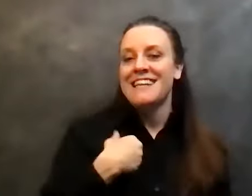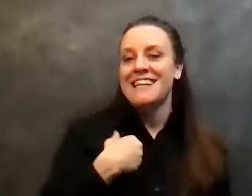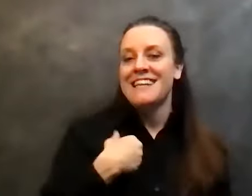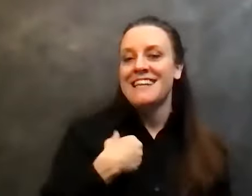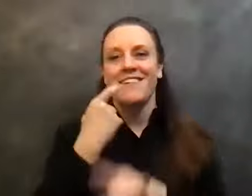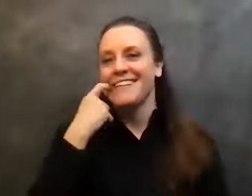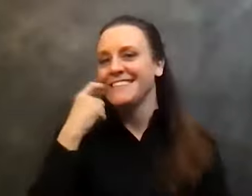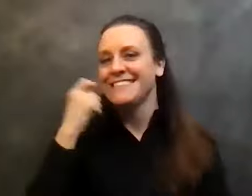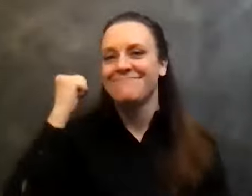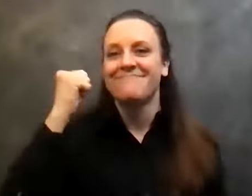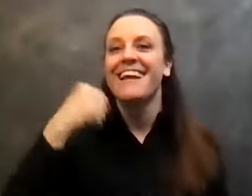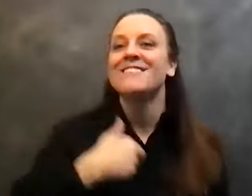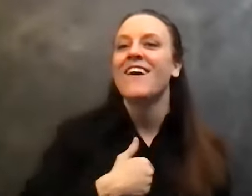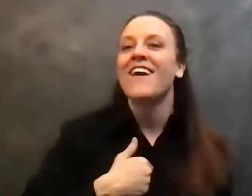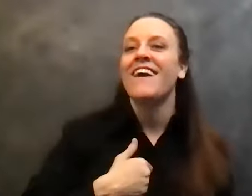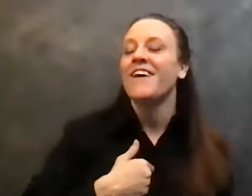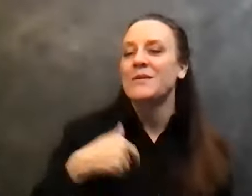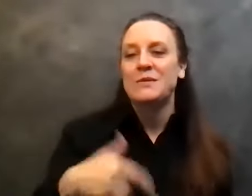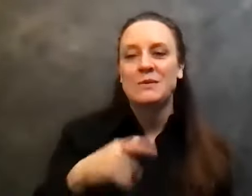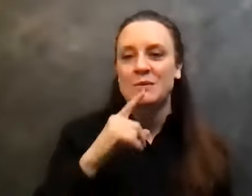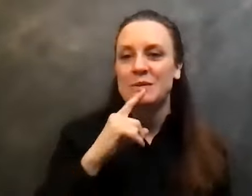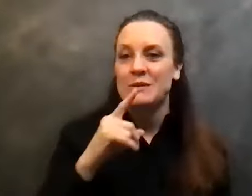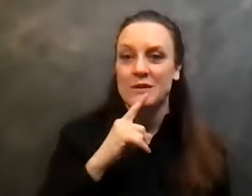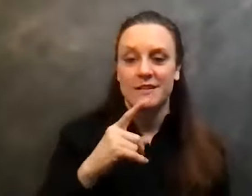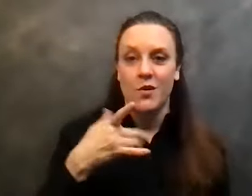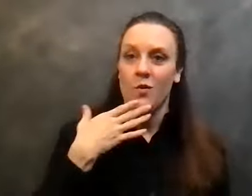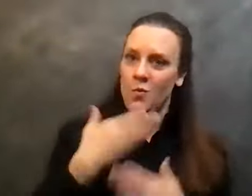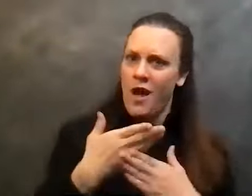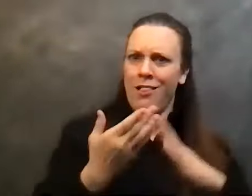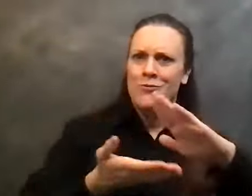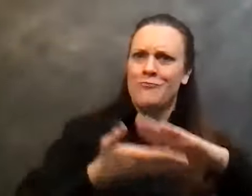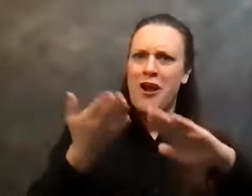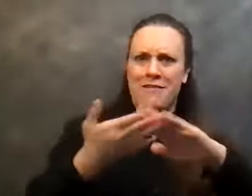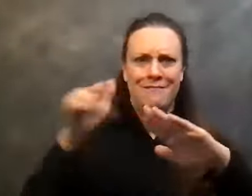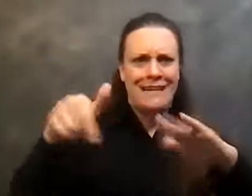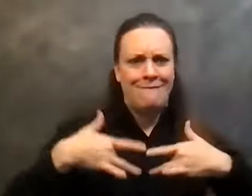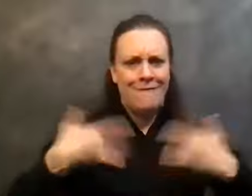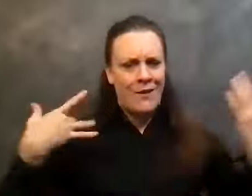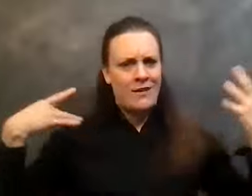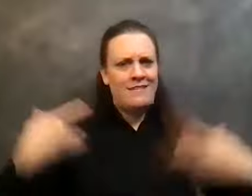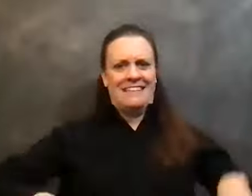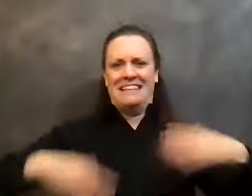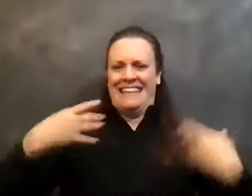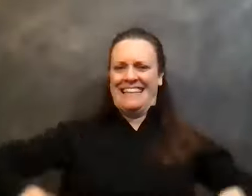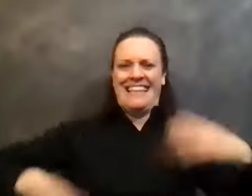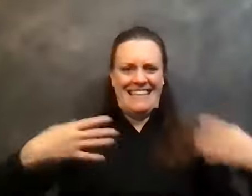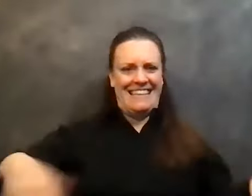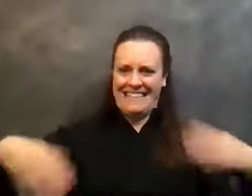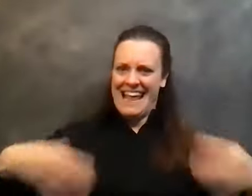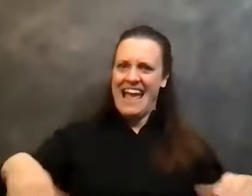You know, this is a really, really well-run event. You know, I really want to